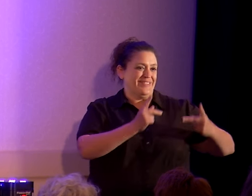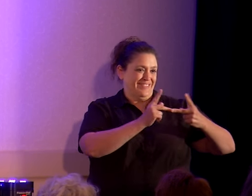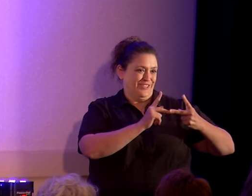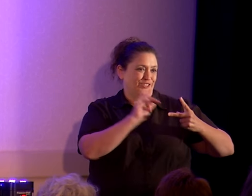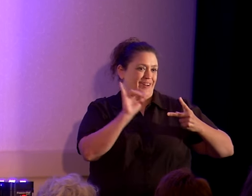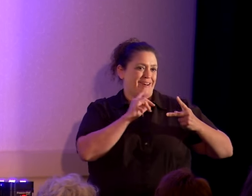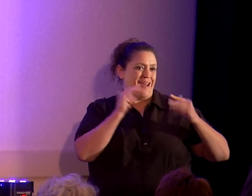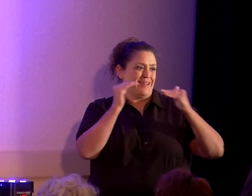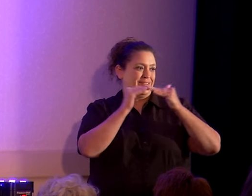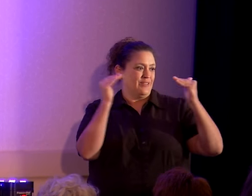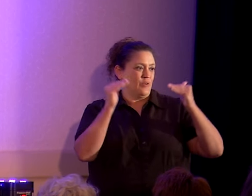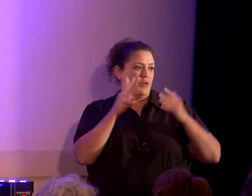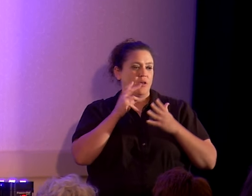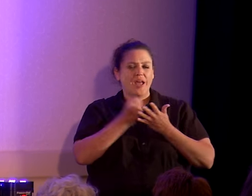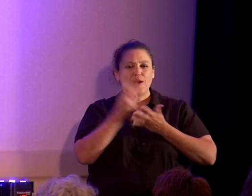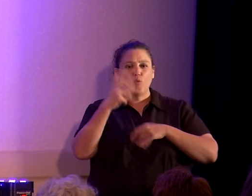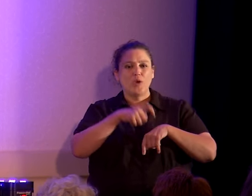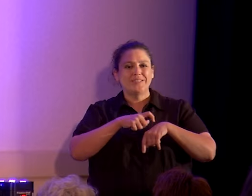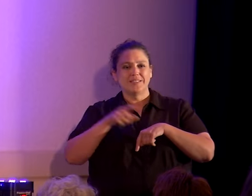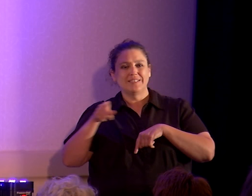and it wastes the time of the scientists.